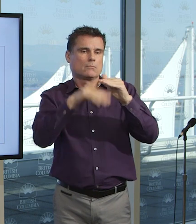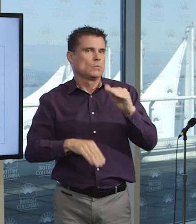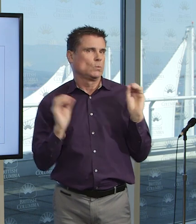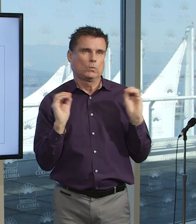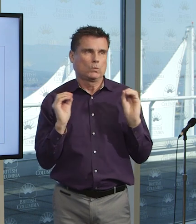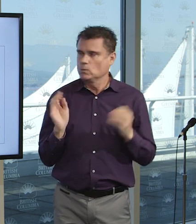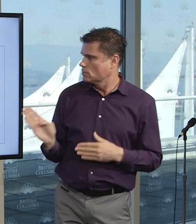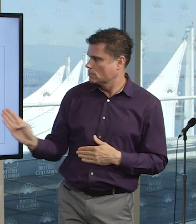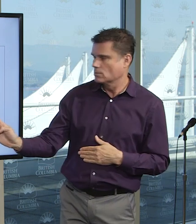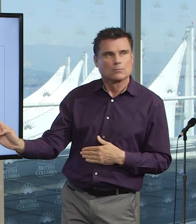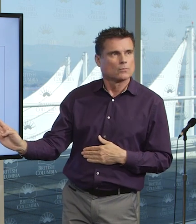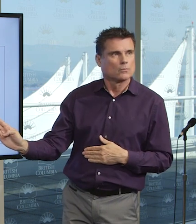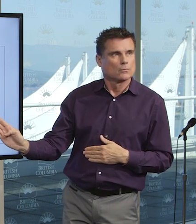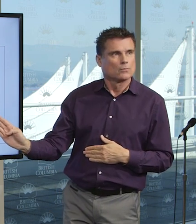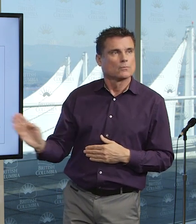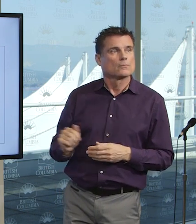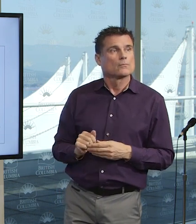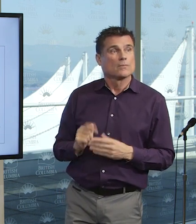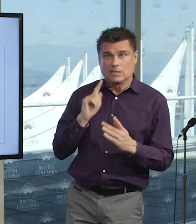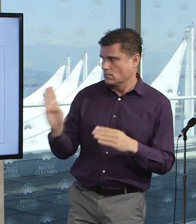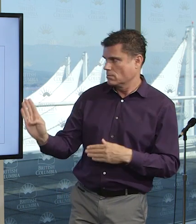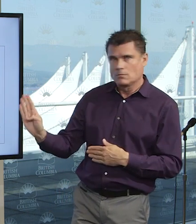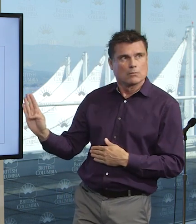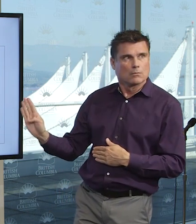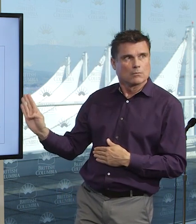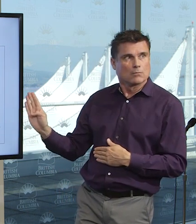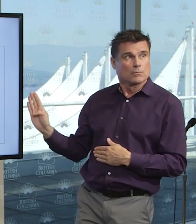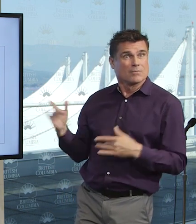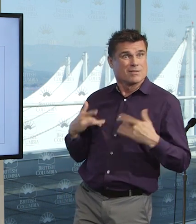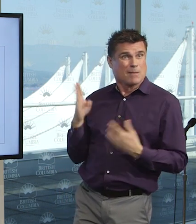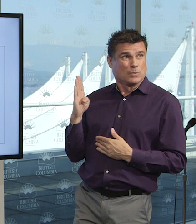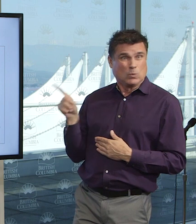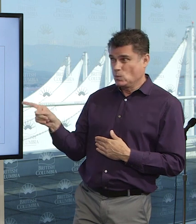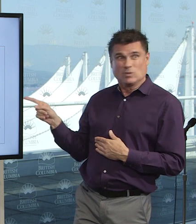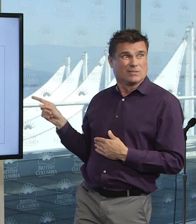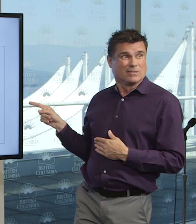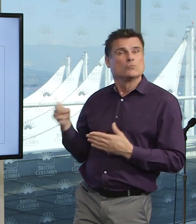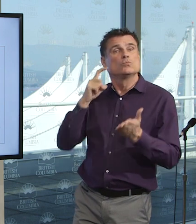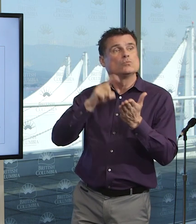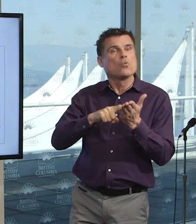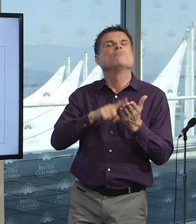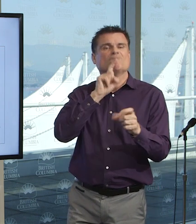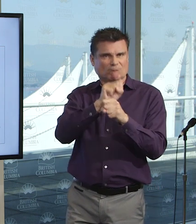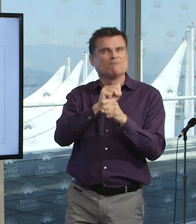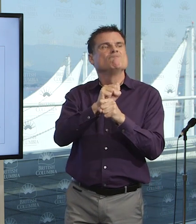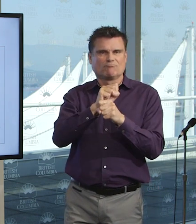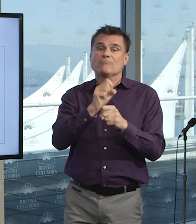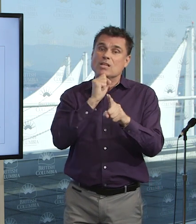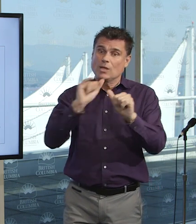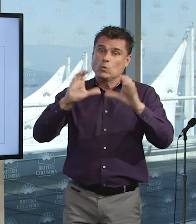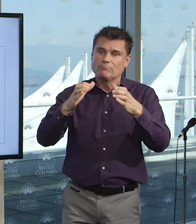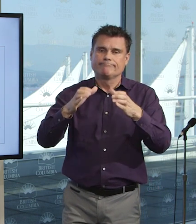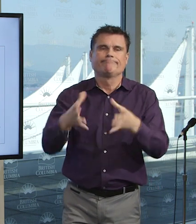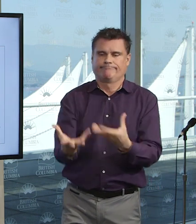It also represents up to 20 people people that have been associated with the dental conference